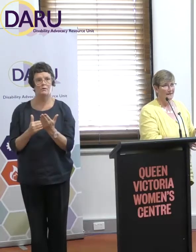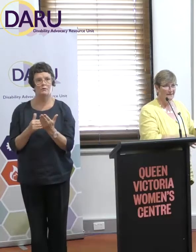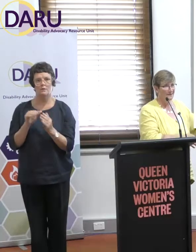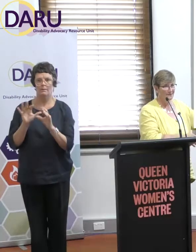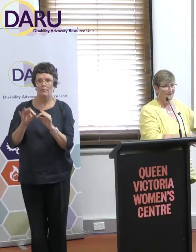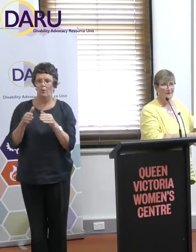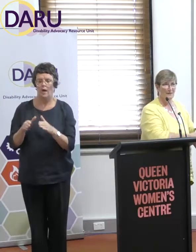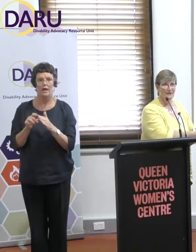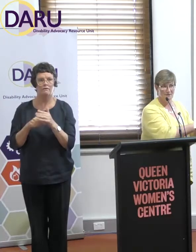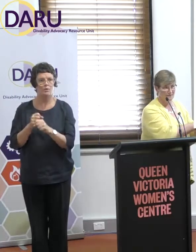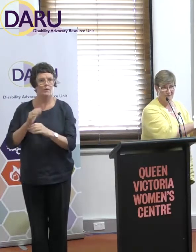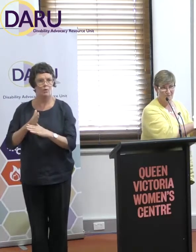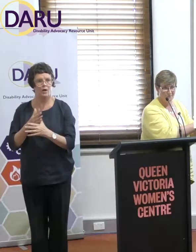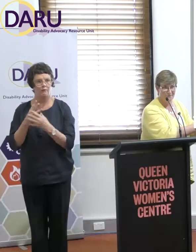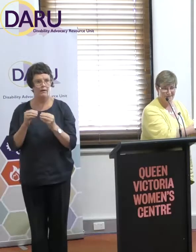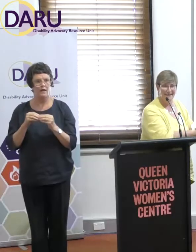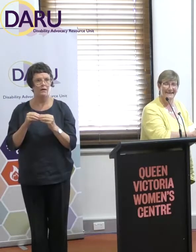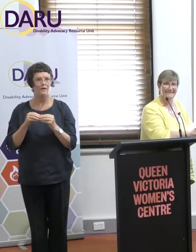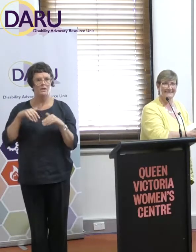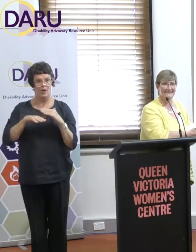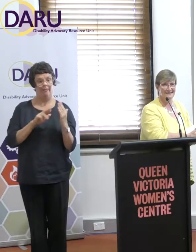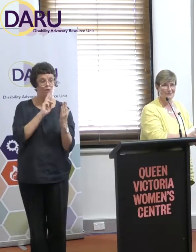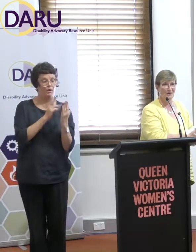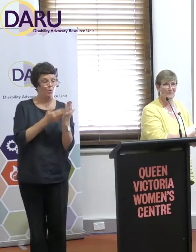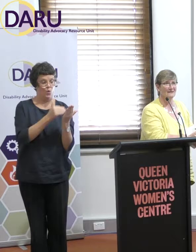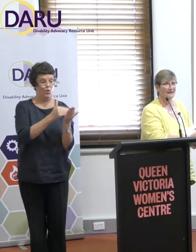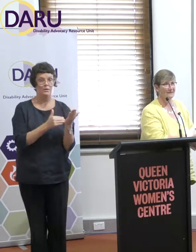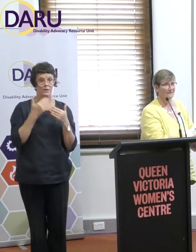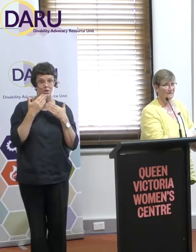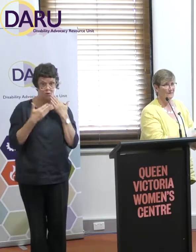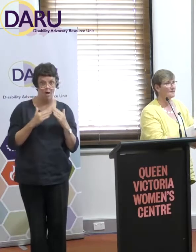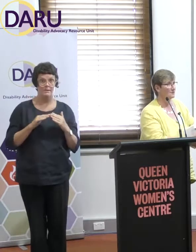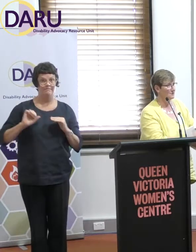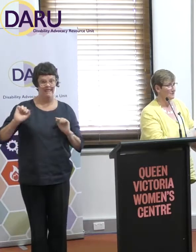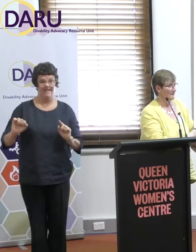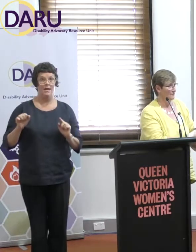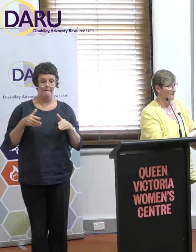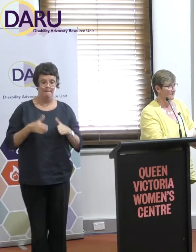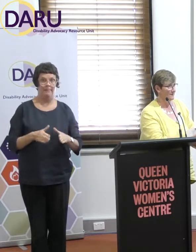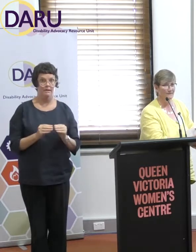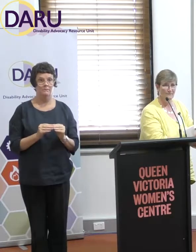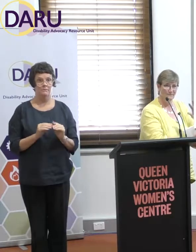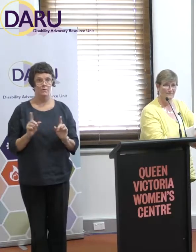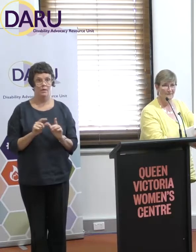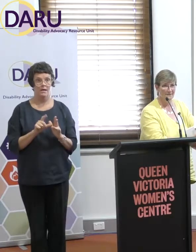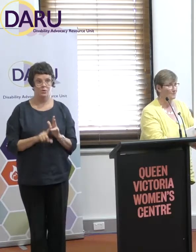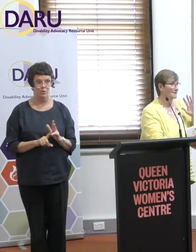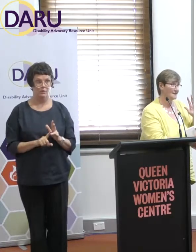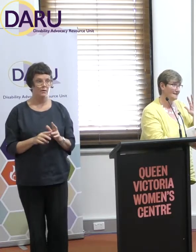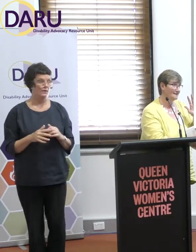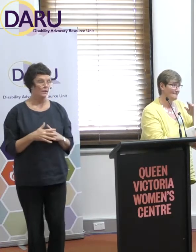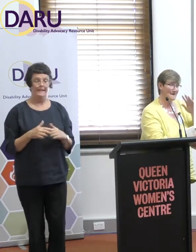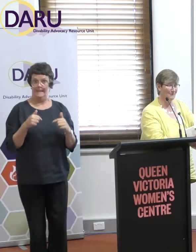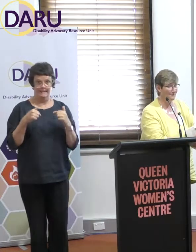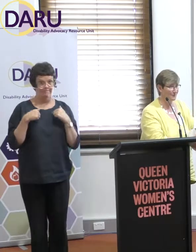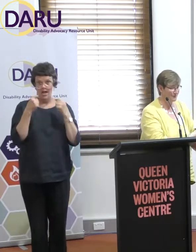they, in here, there are pages, if you want to read it, that describe exactly the methodology that they follow. I'm, don't